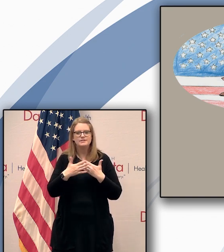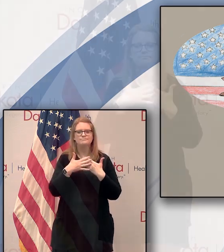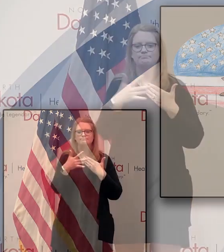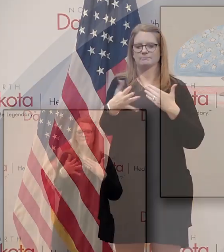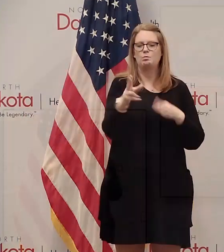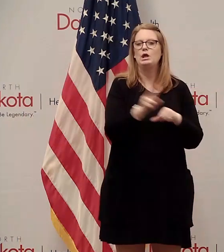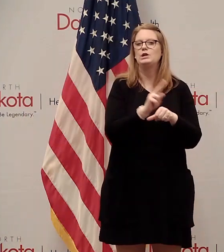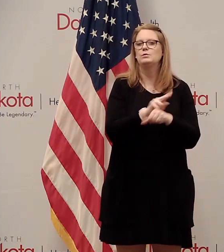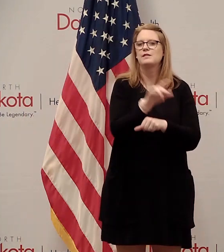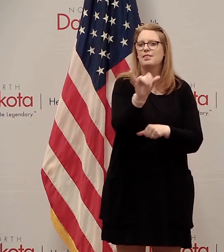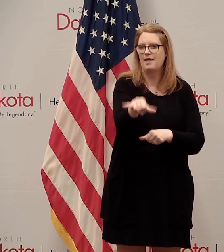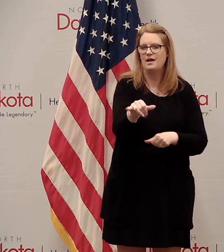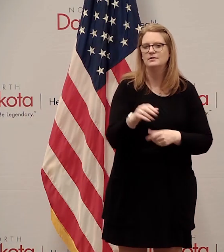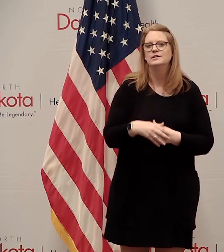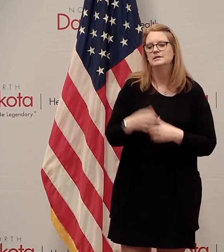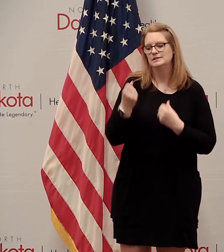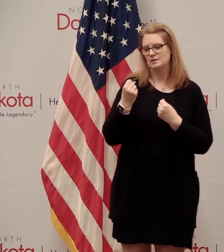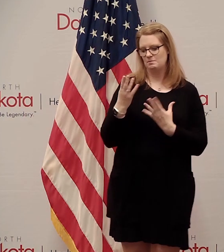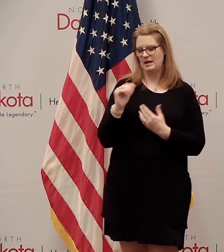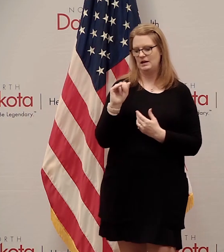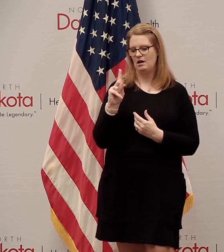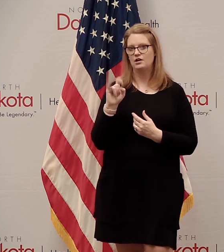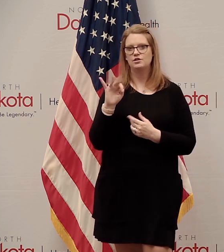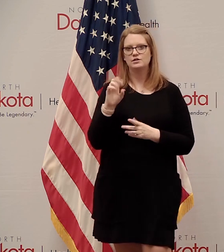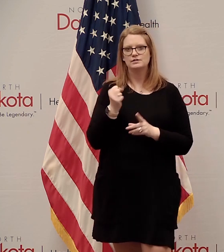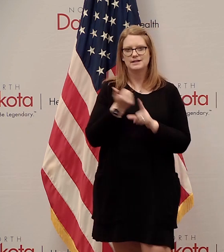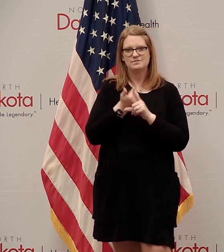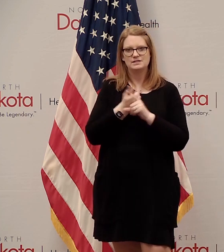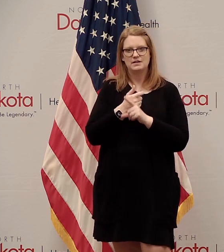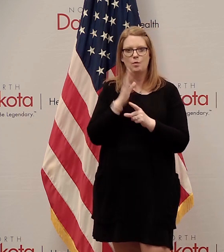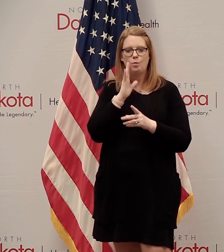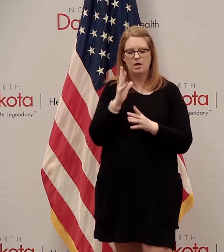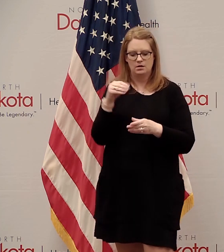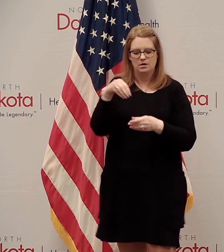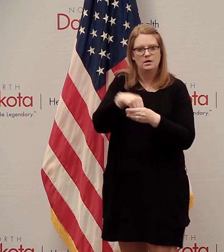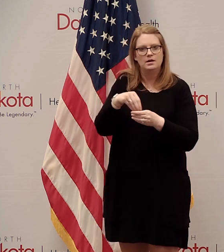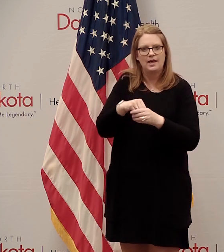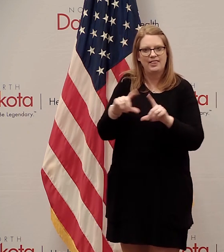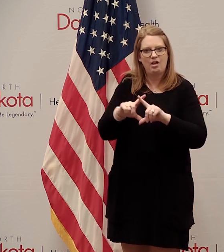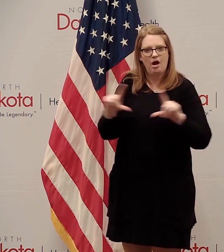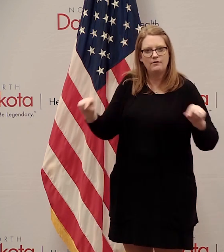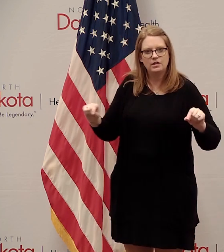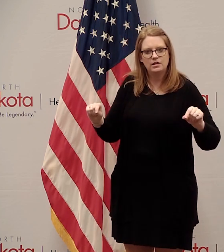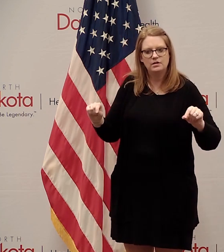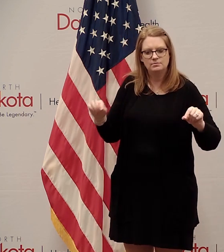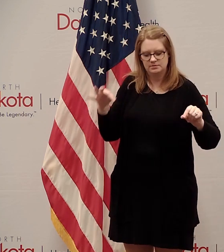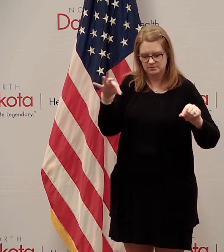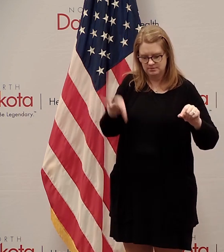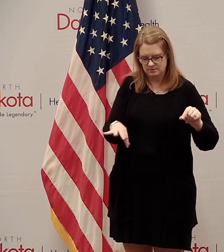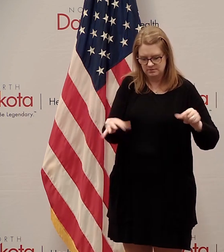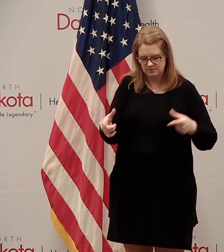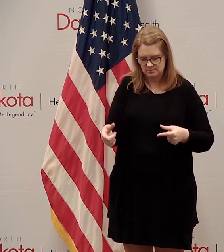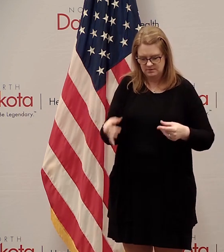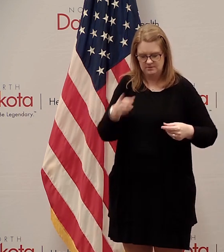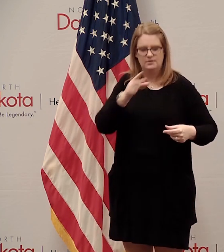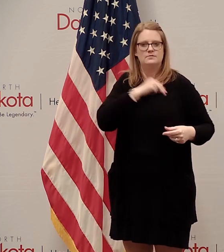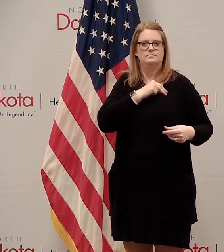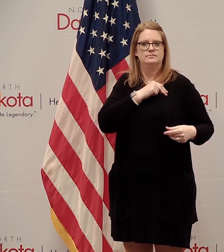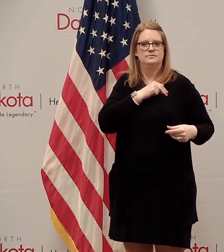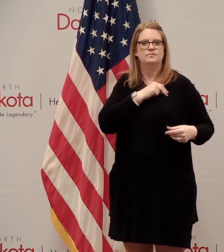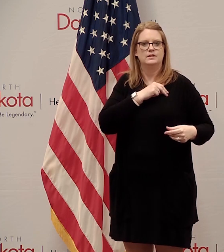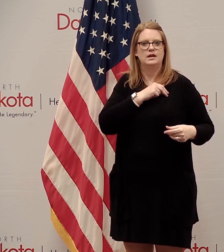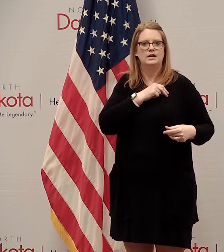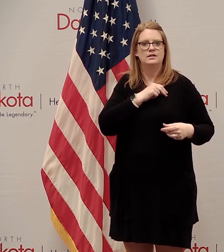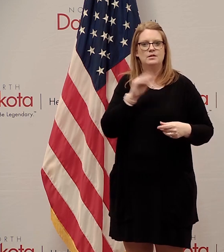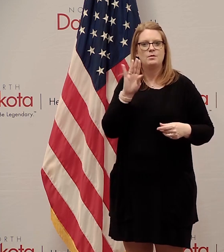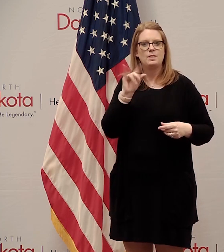And so many auditors are planning to include the sticker in the mailed ballots. So if you get sent a sticker, don't put it on until you've completed